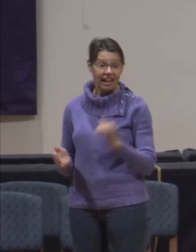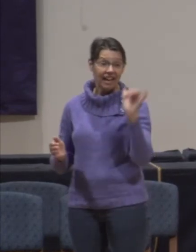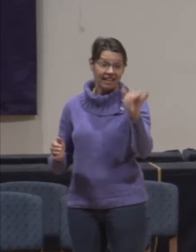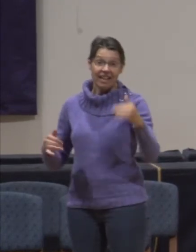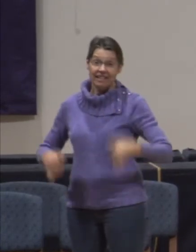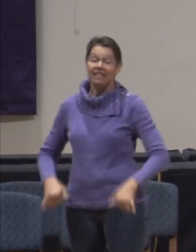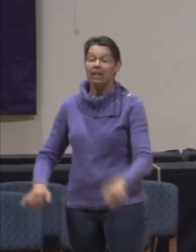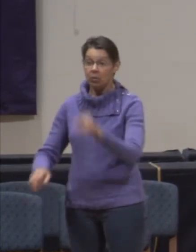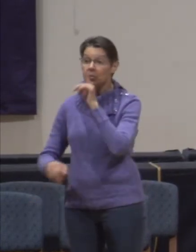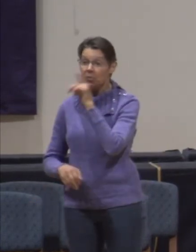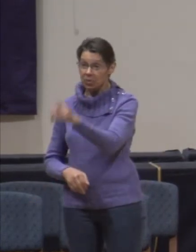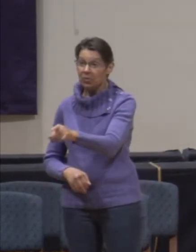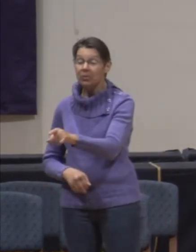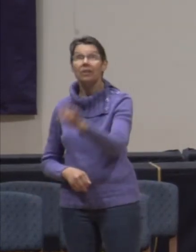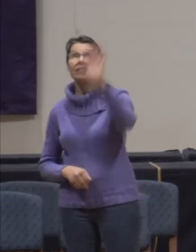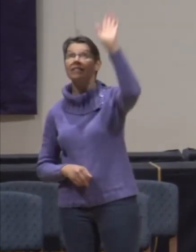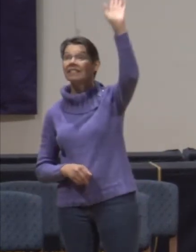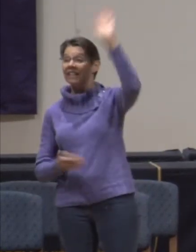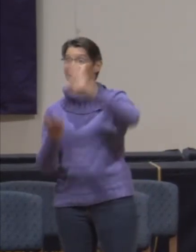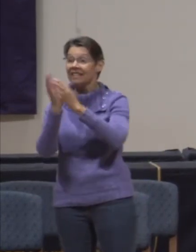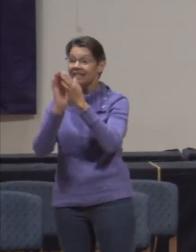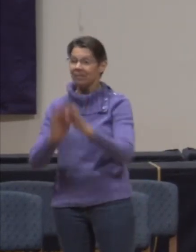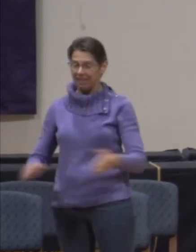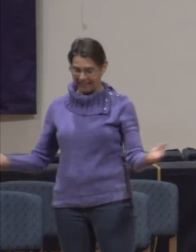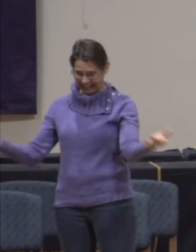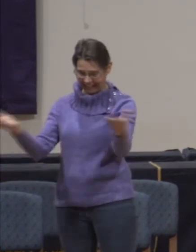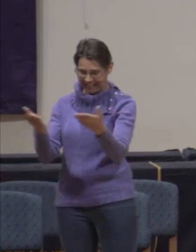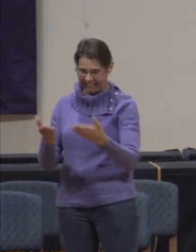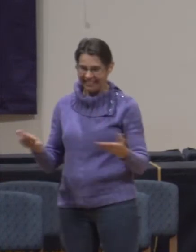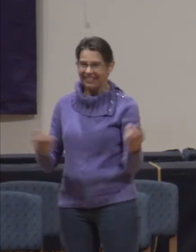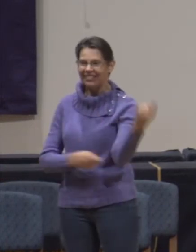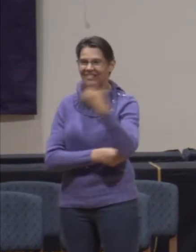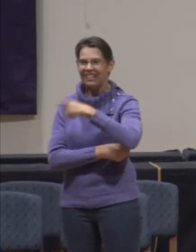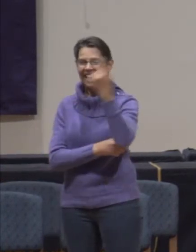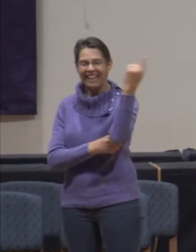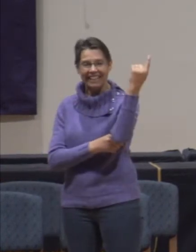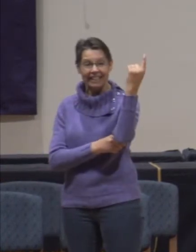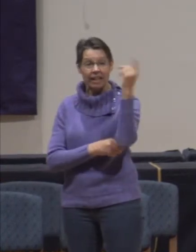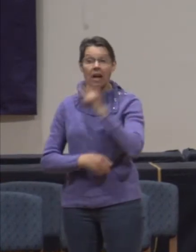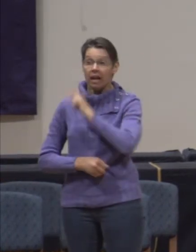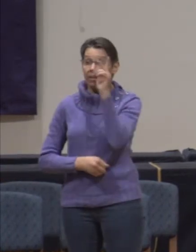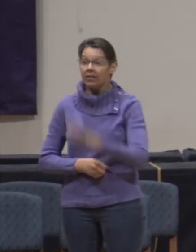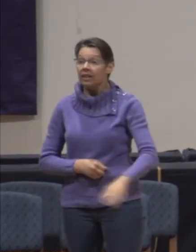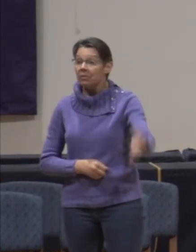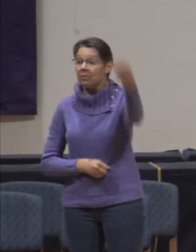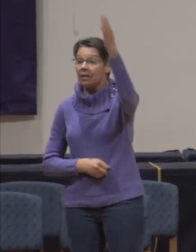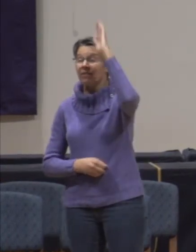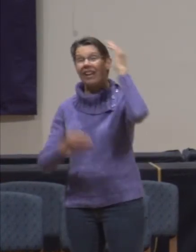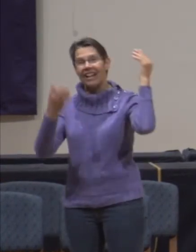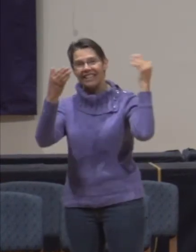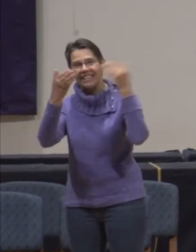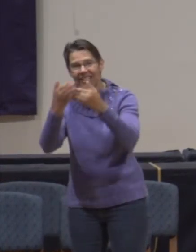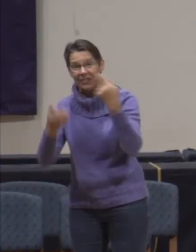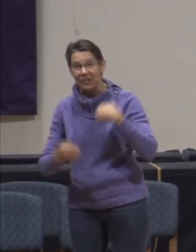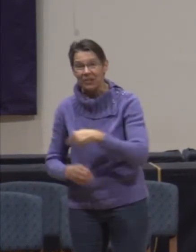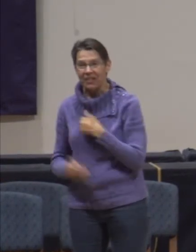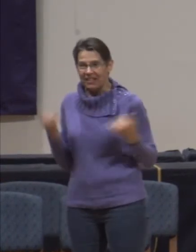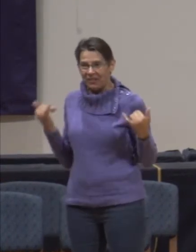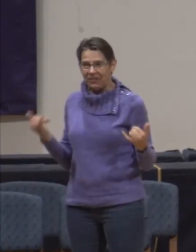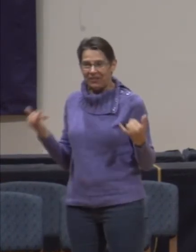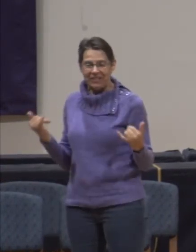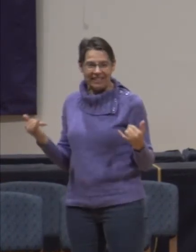That peace is available today. The kingdom of God is near to us today.